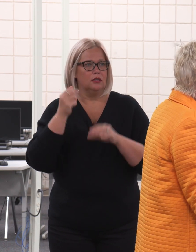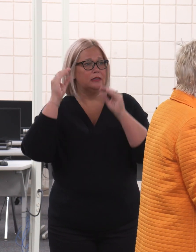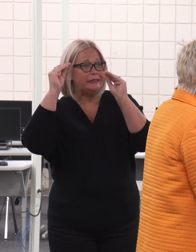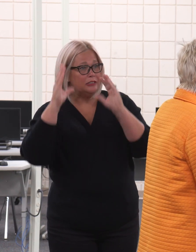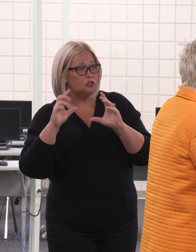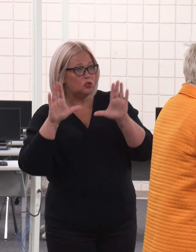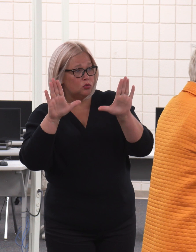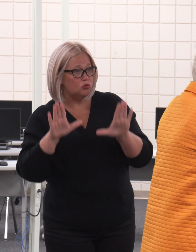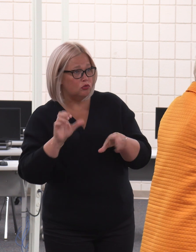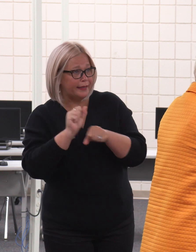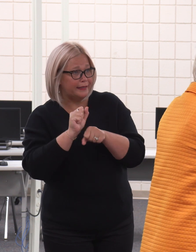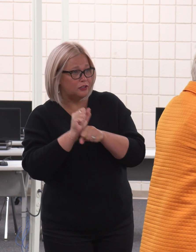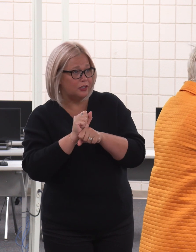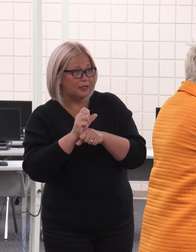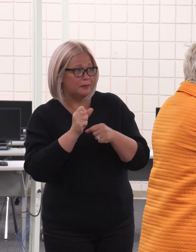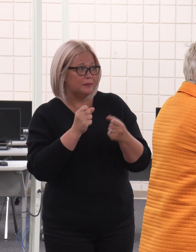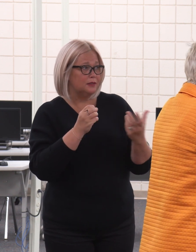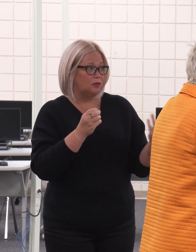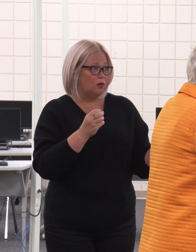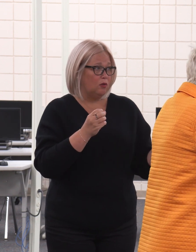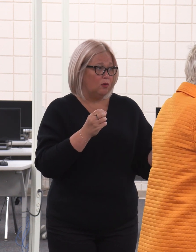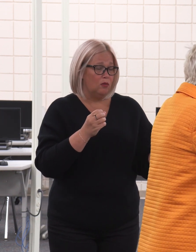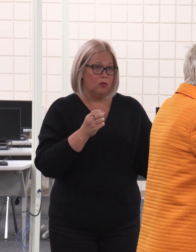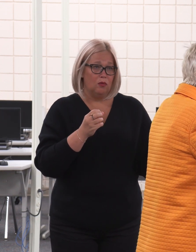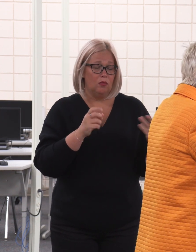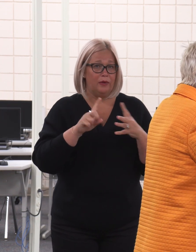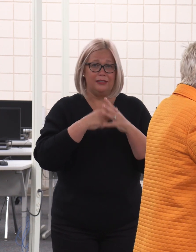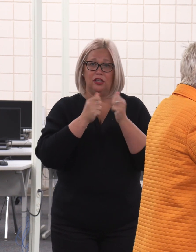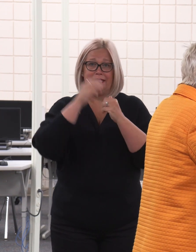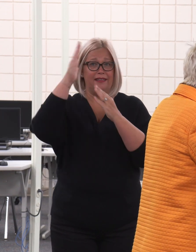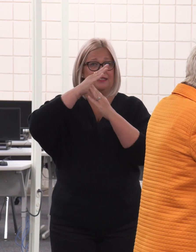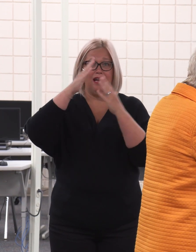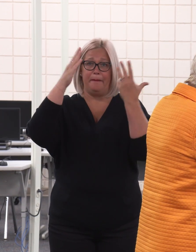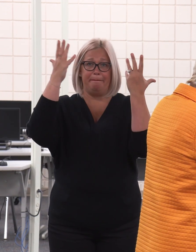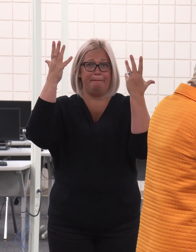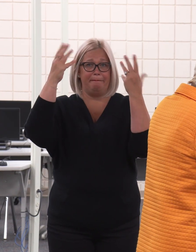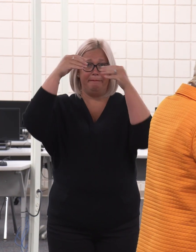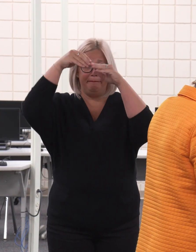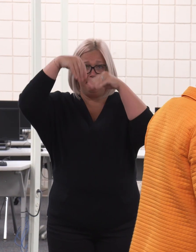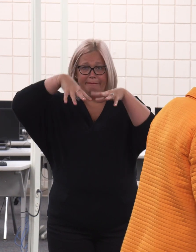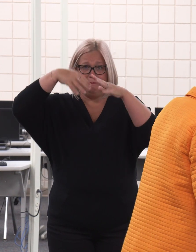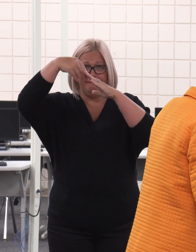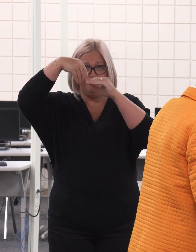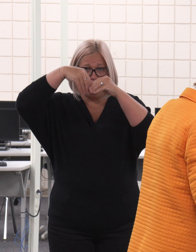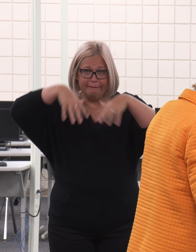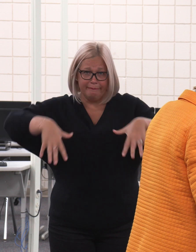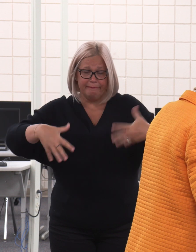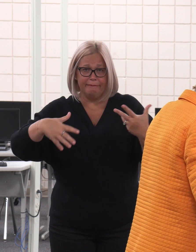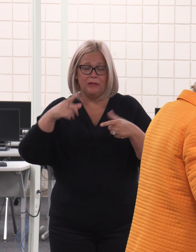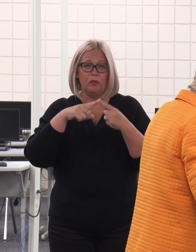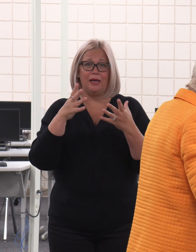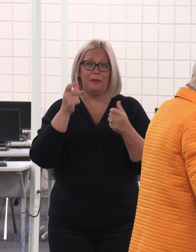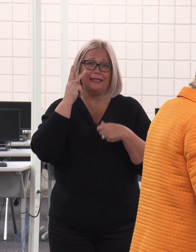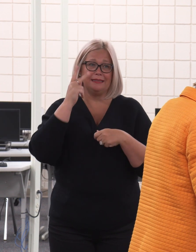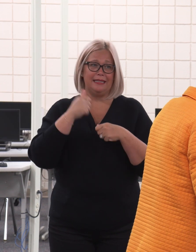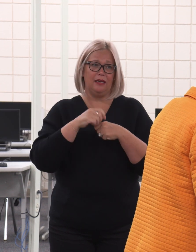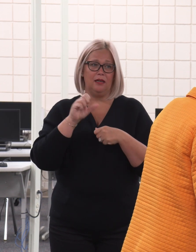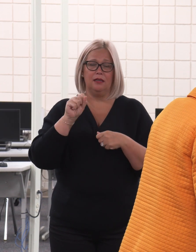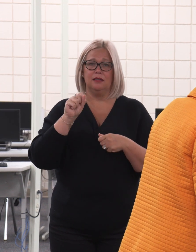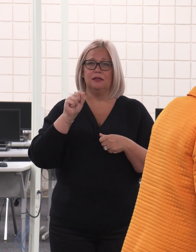a great job. So, it must, it starts at the top. And what I would like to see are subjects